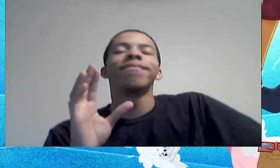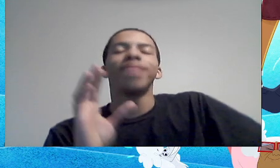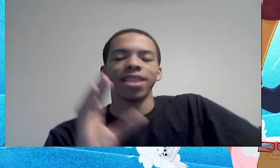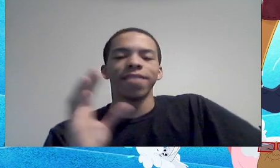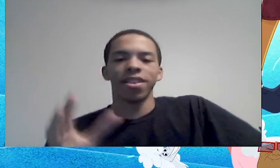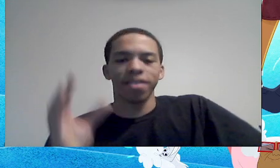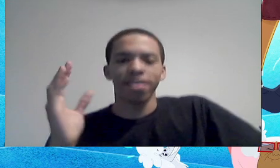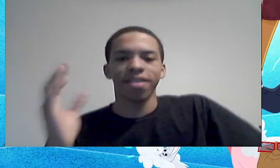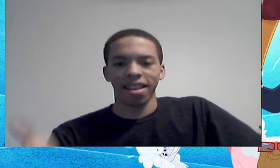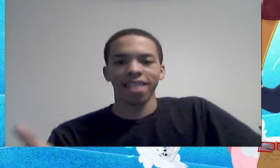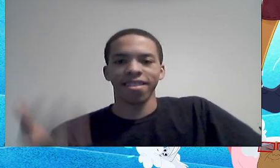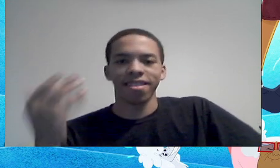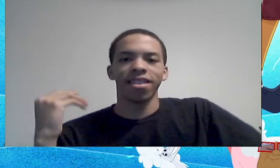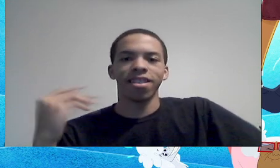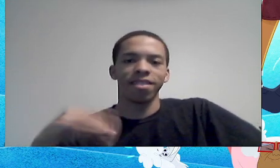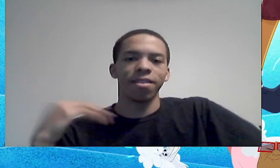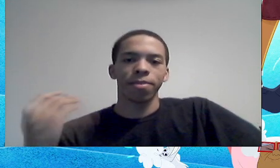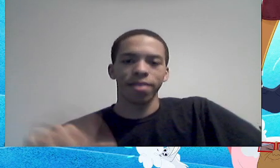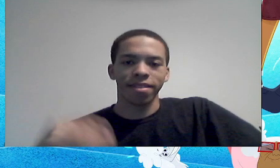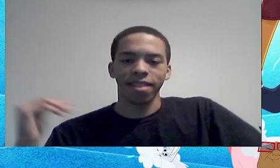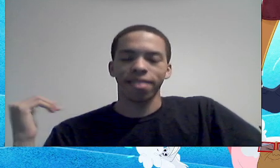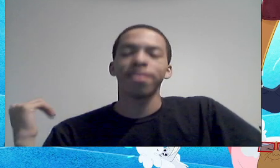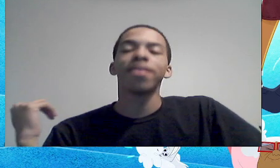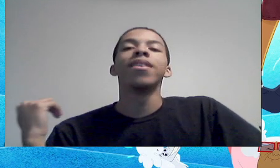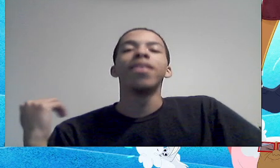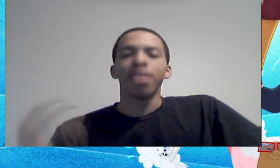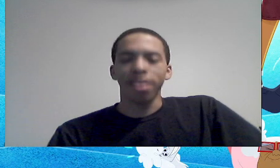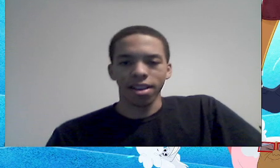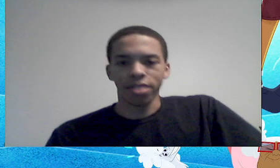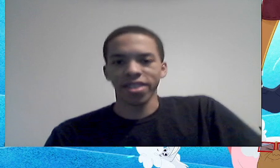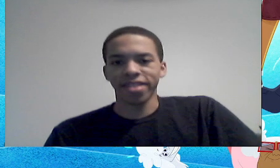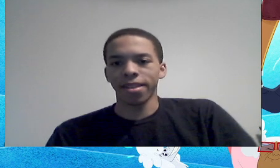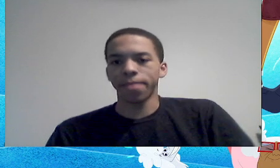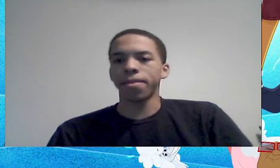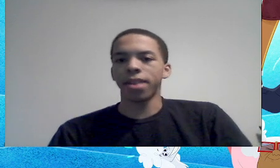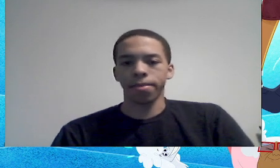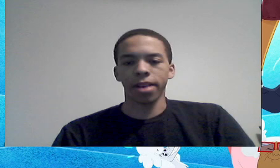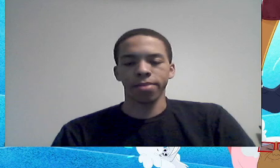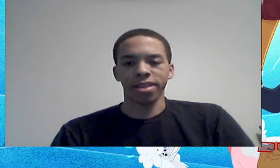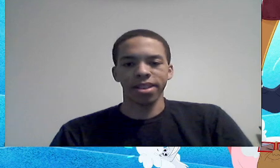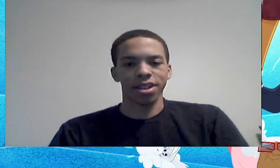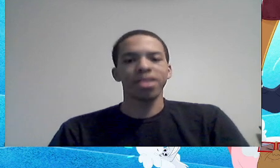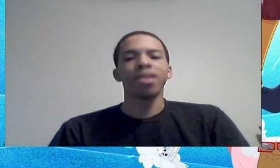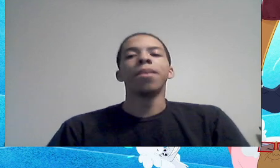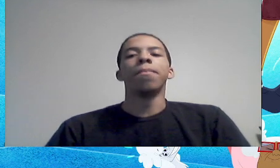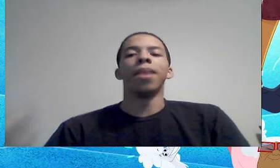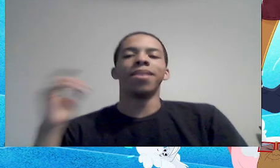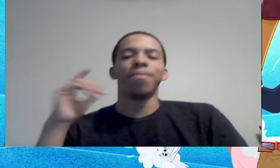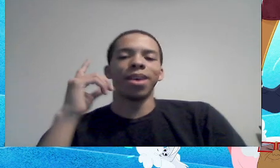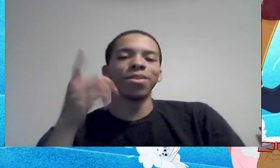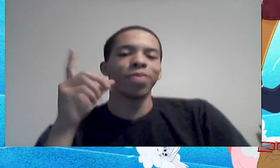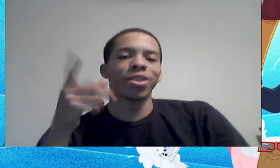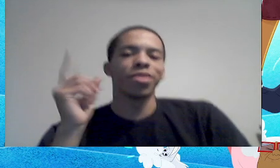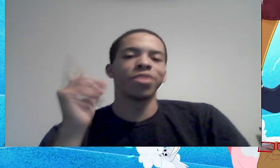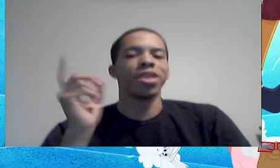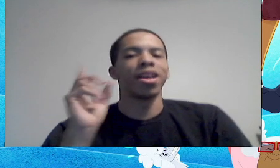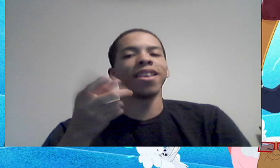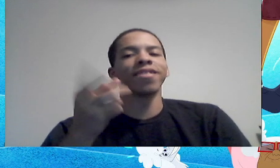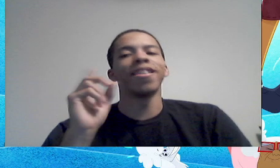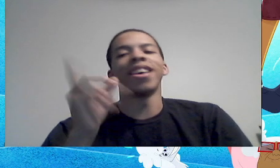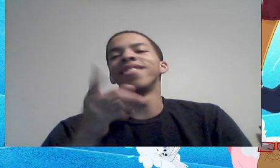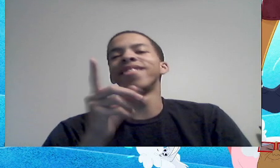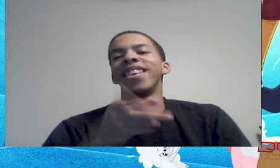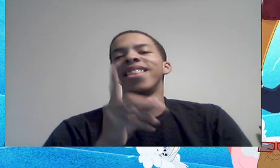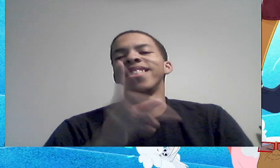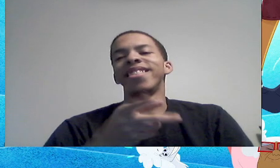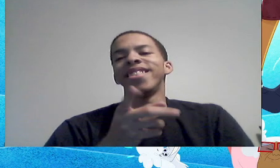in the End of Is, is, as I said, the Disney princess, uh, dress up, up competition, my, my only wish was with